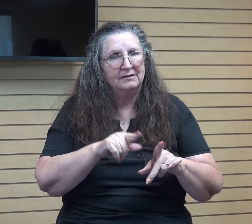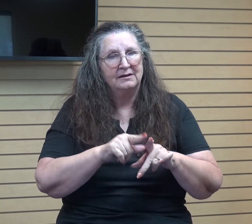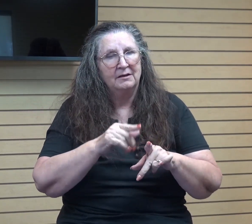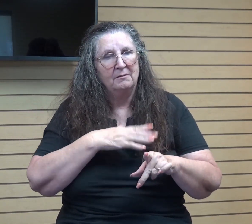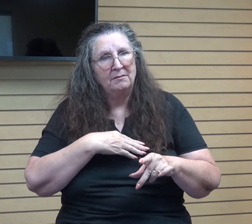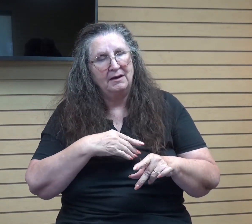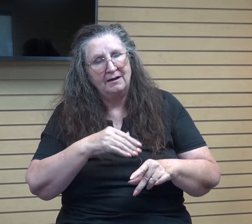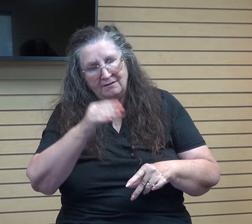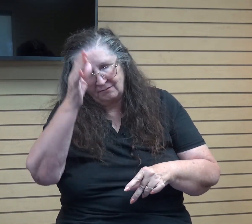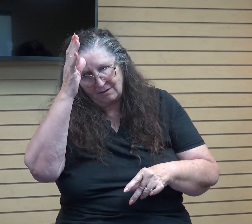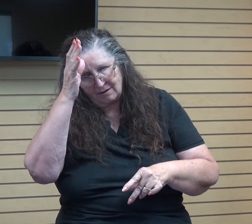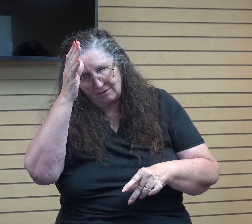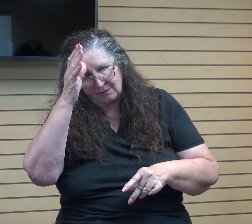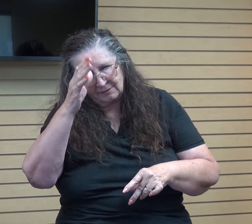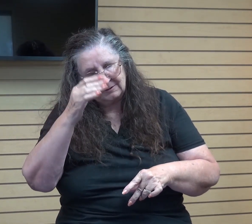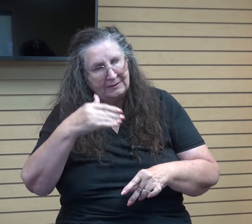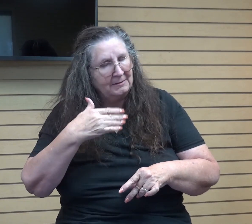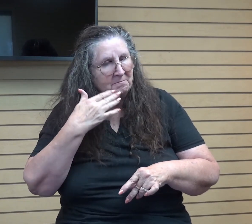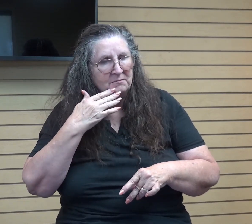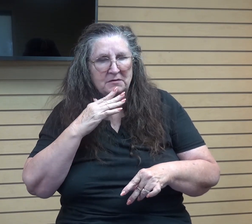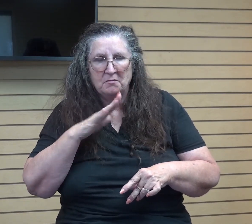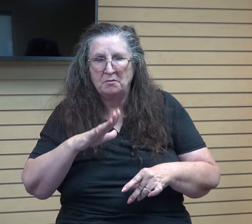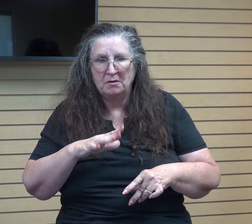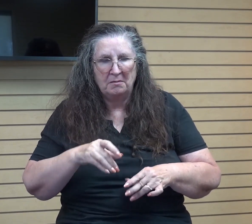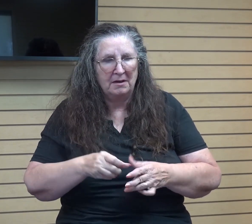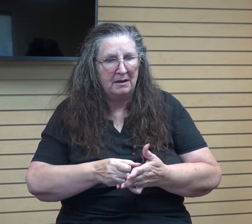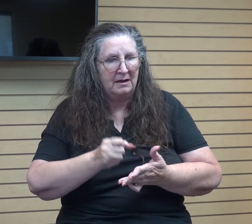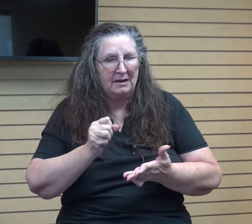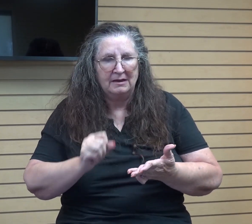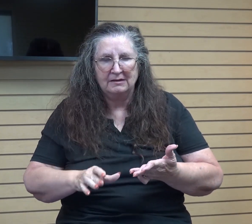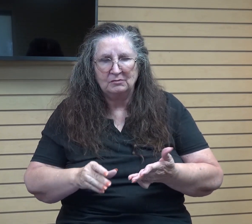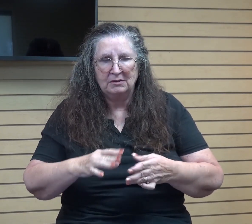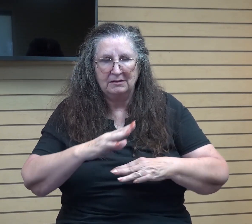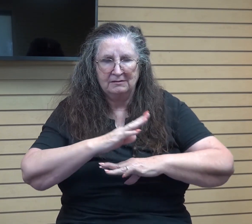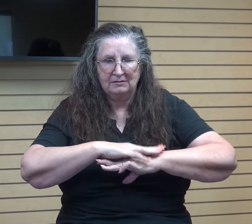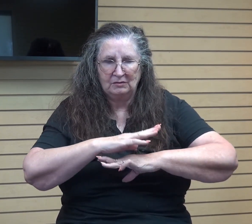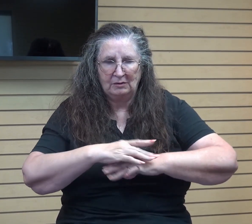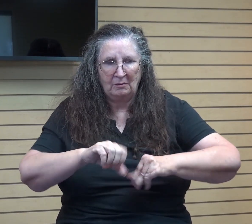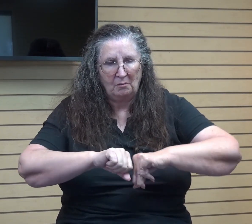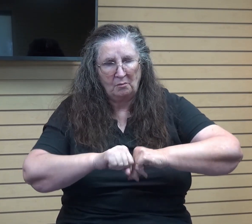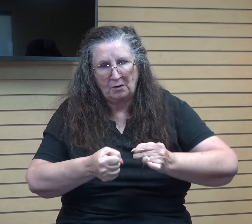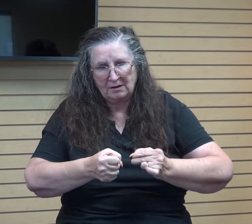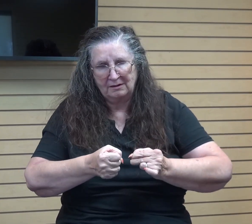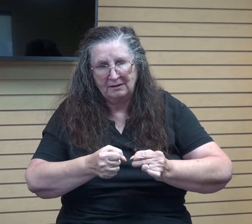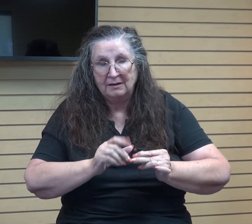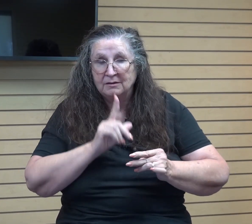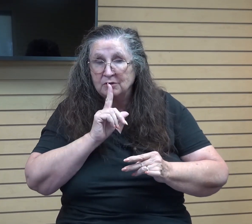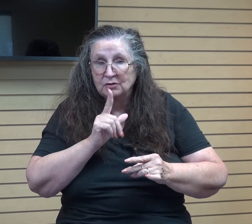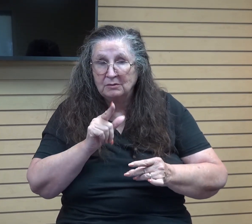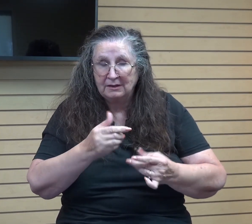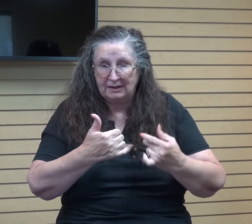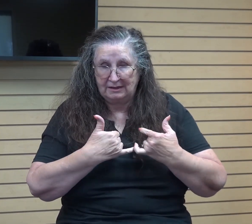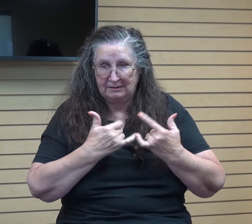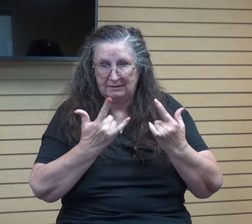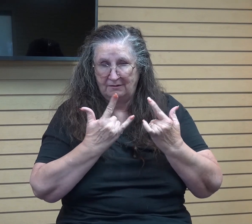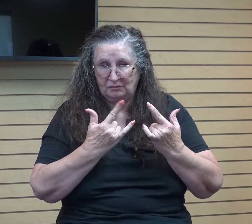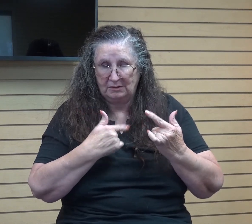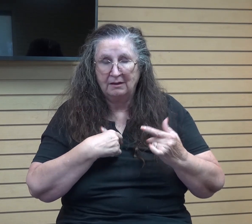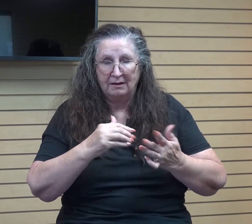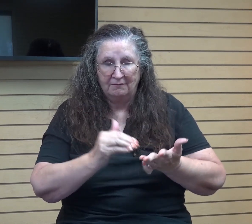a breaking, expensive table just to assure me that he loves me and that I'm forgiven, how much